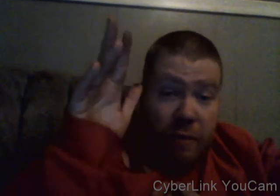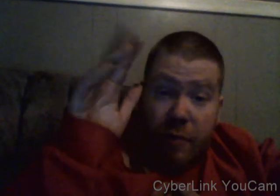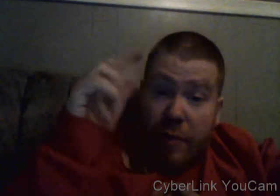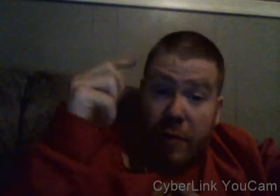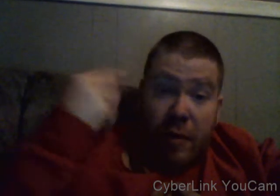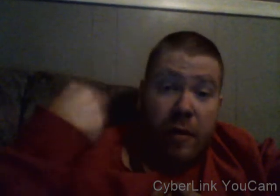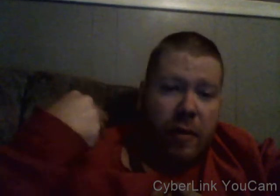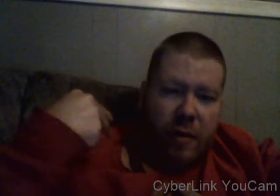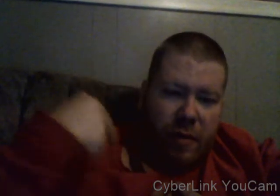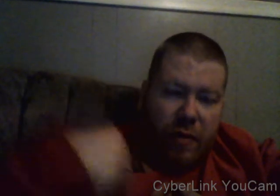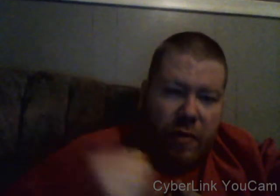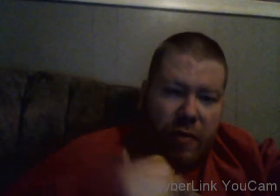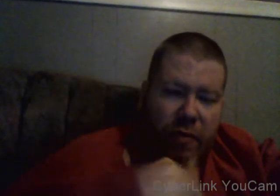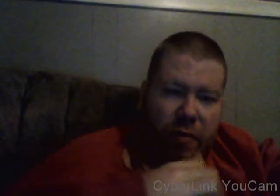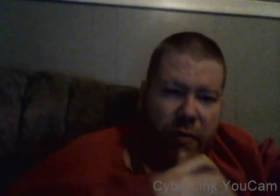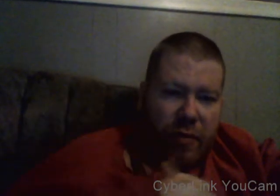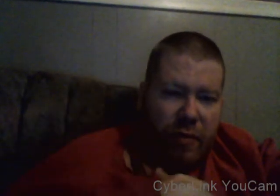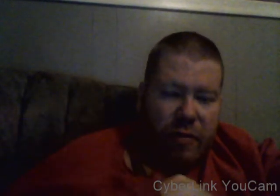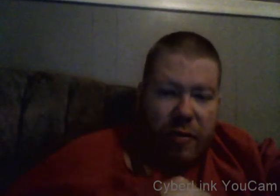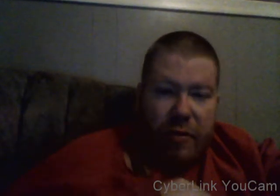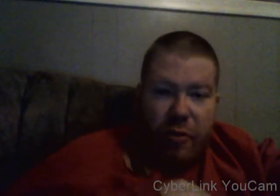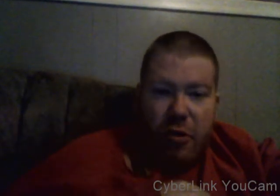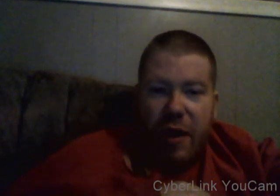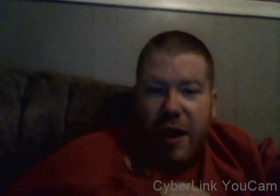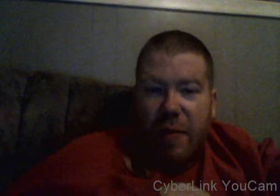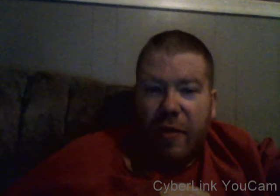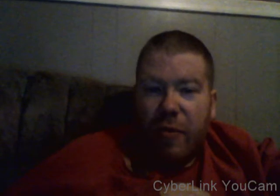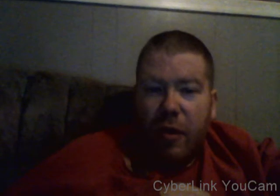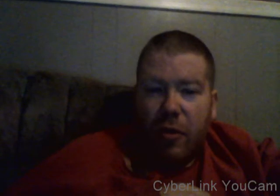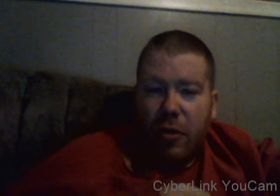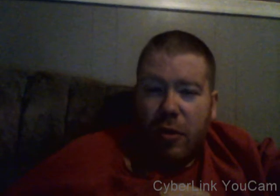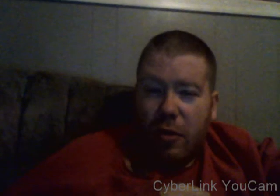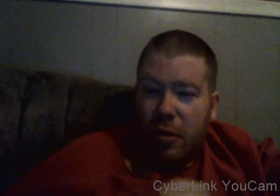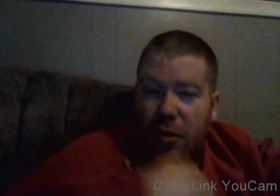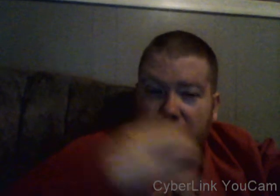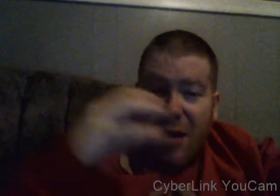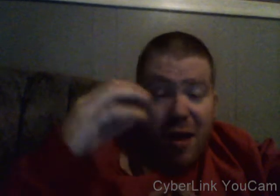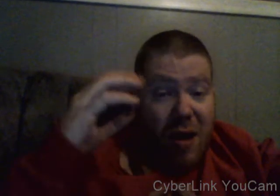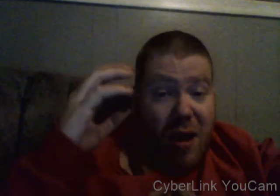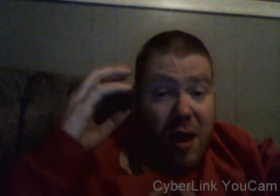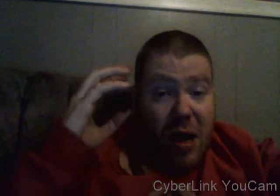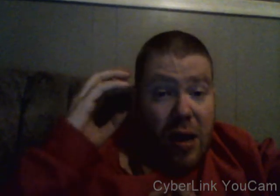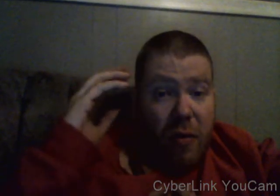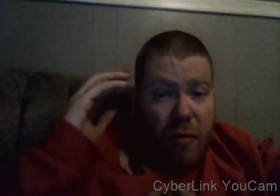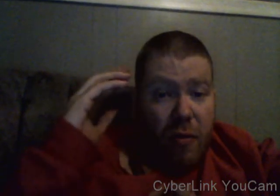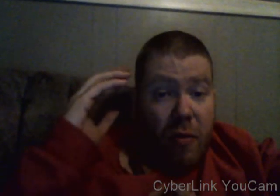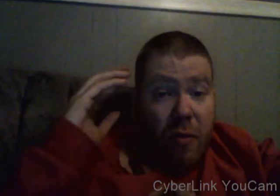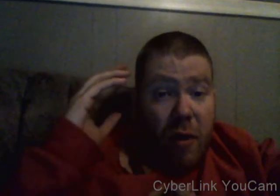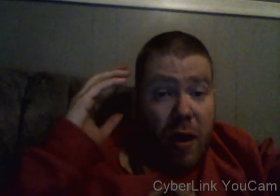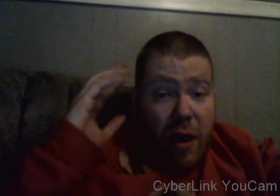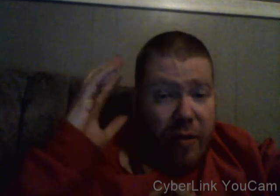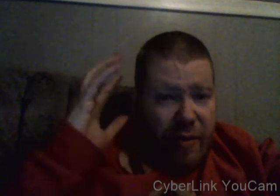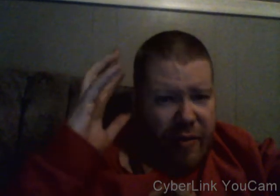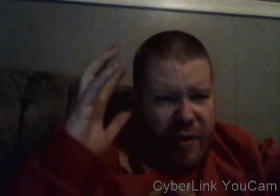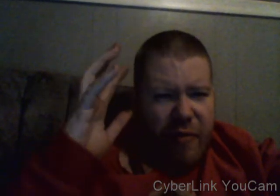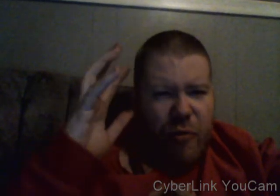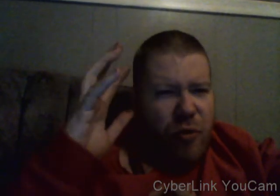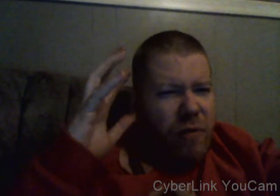you know who I am and well oh I just seen this one